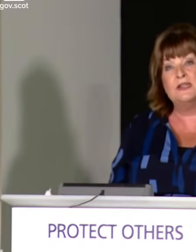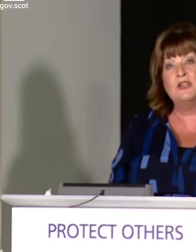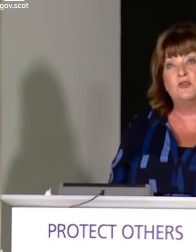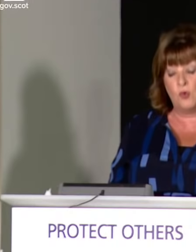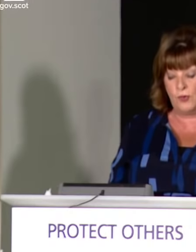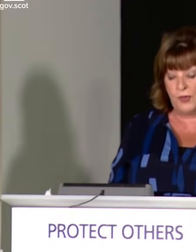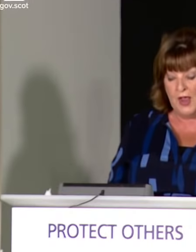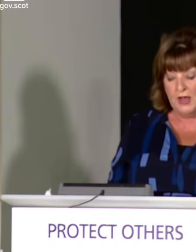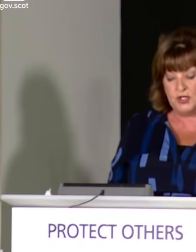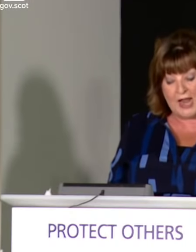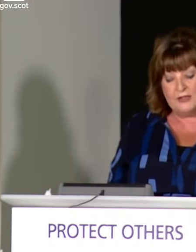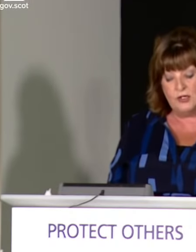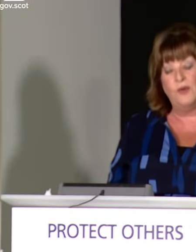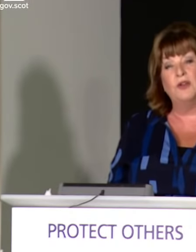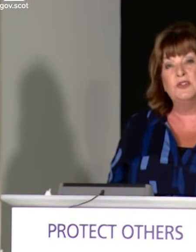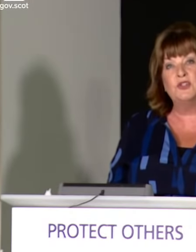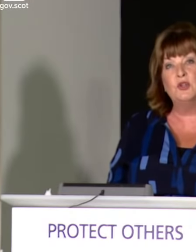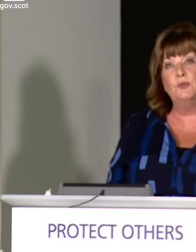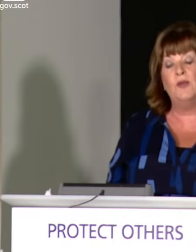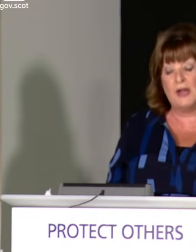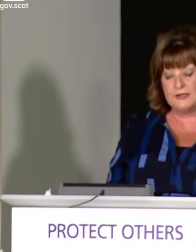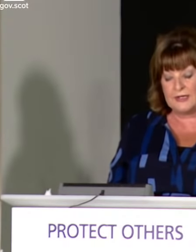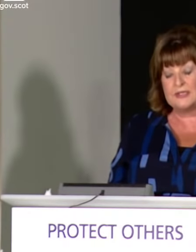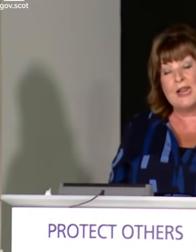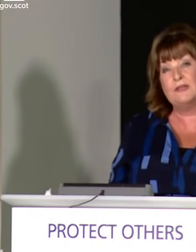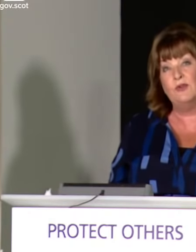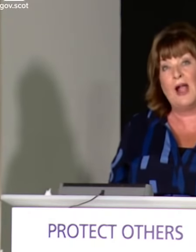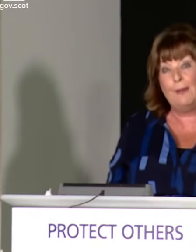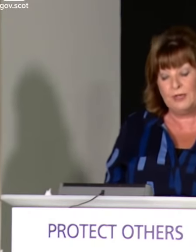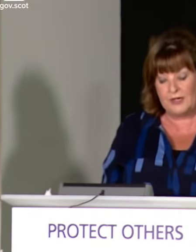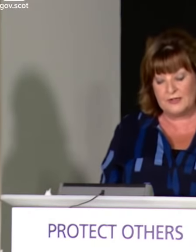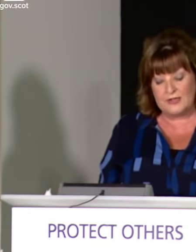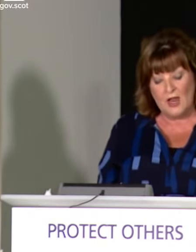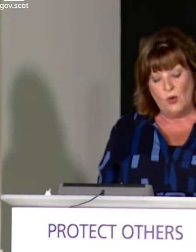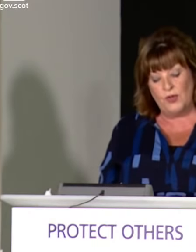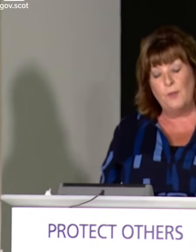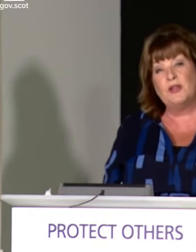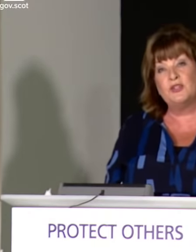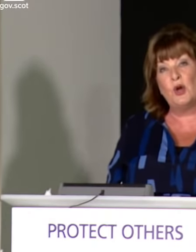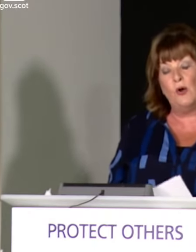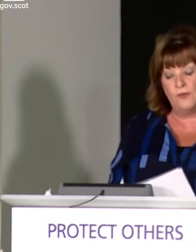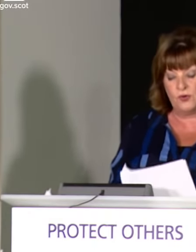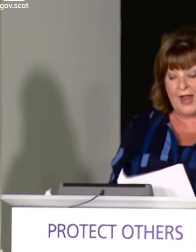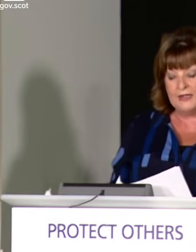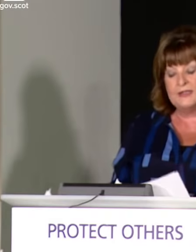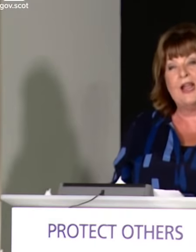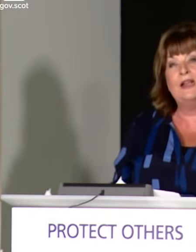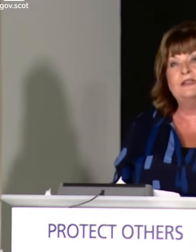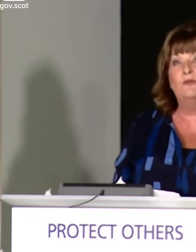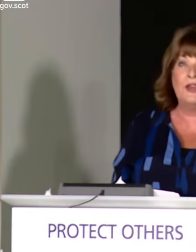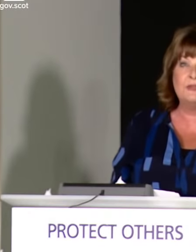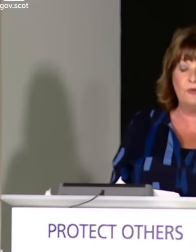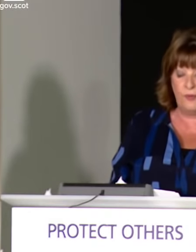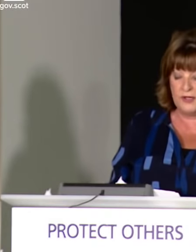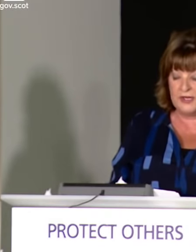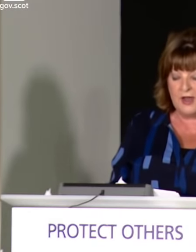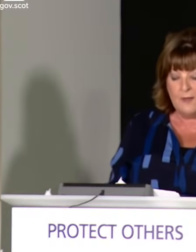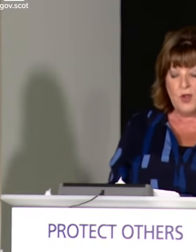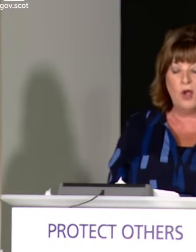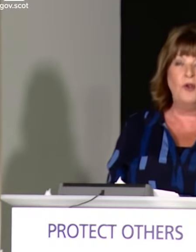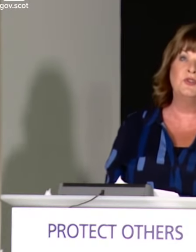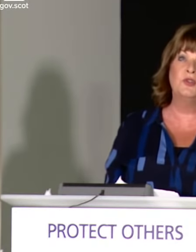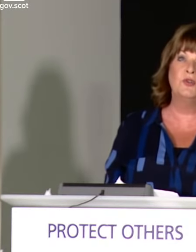early-stage growth challenge fund to provide successful applicants with a mixture of grants and investment